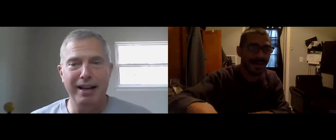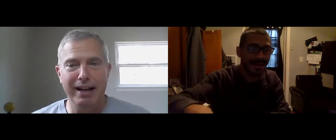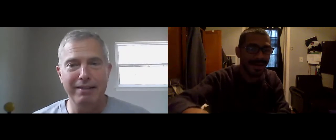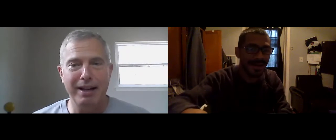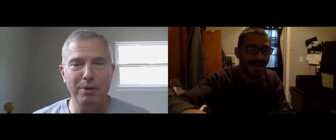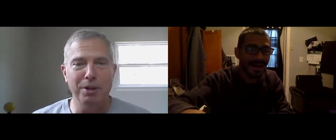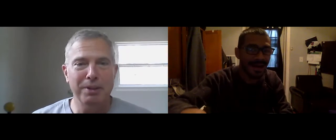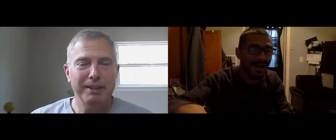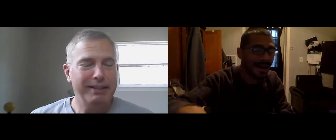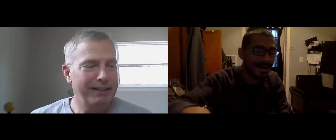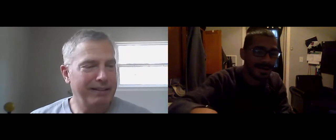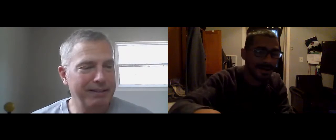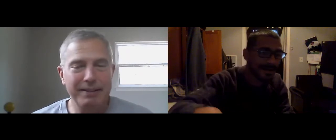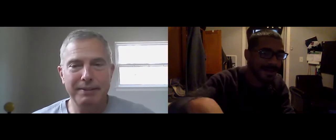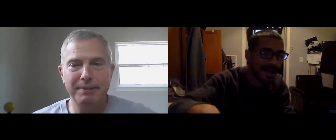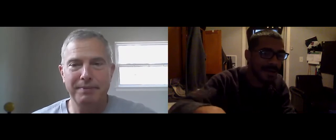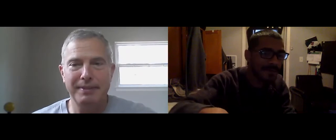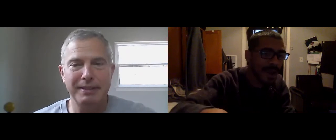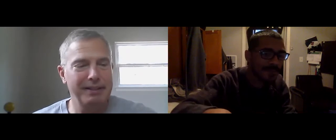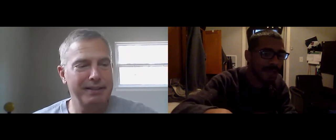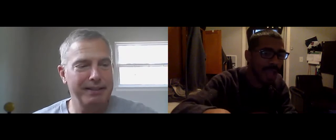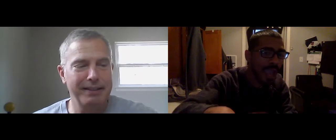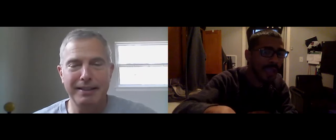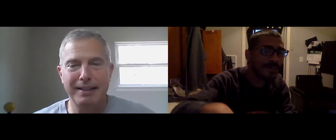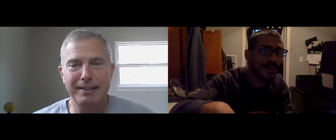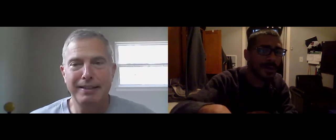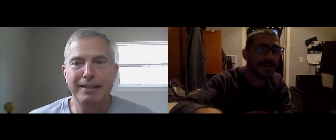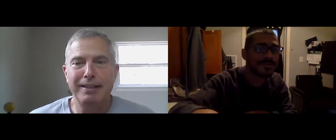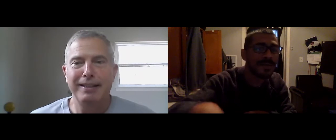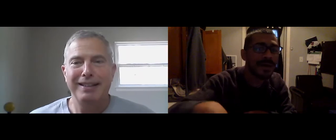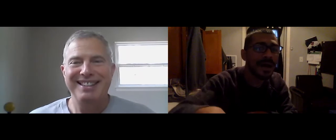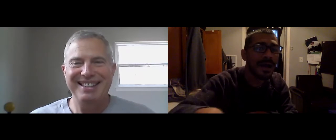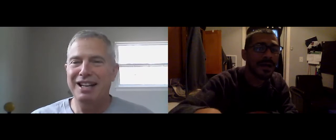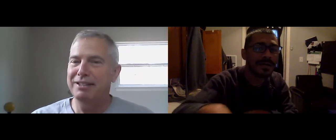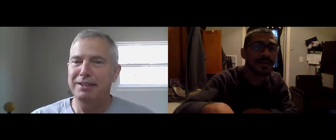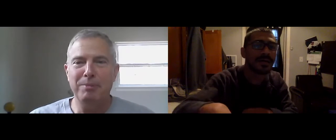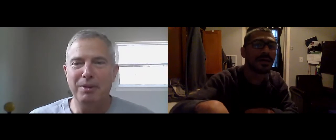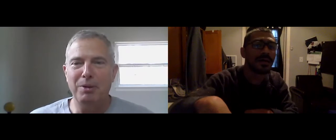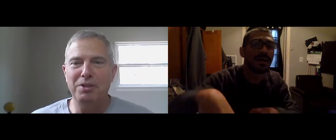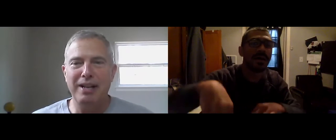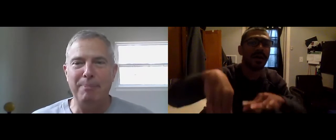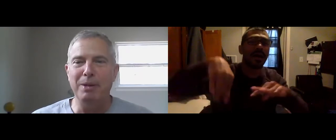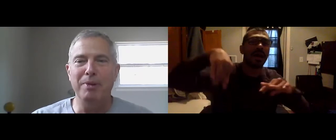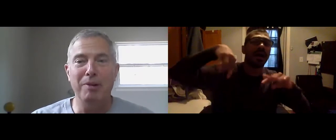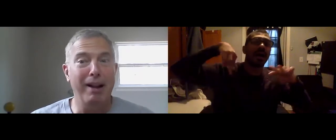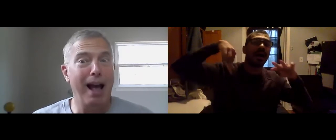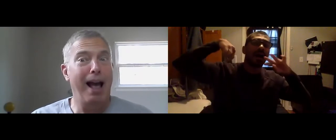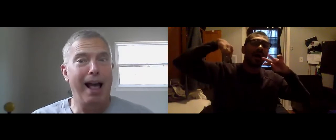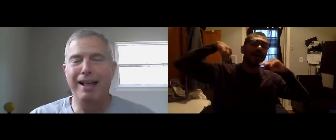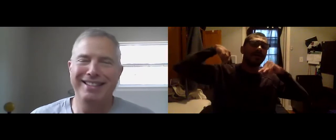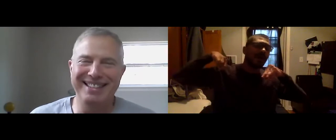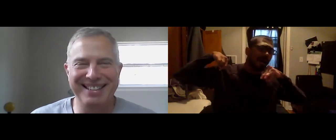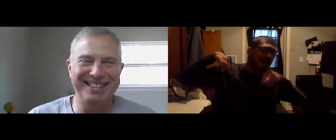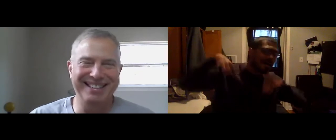doing great today, Anthe. How are you? I'm great. I'm happy to have you on. Ah, I'm always happy to be on.